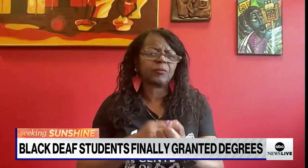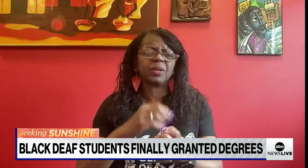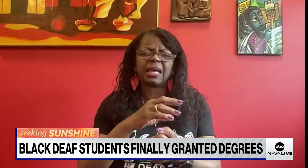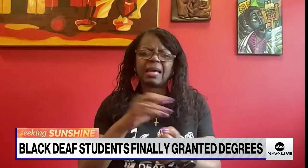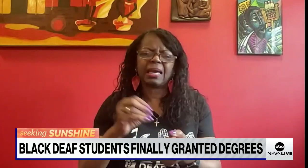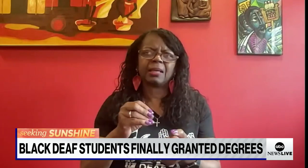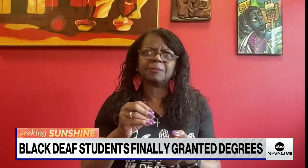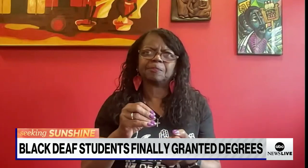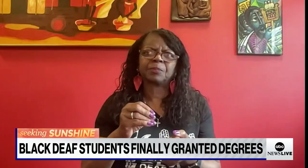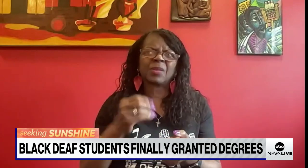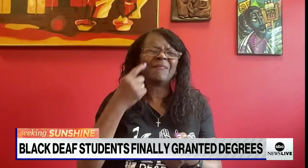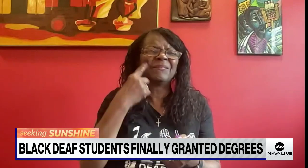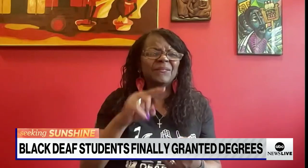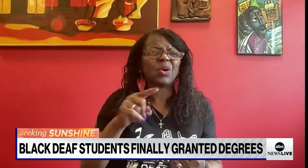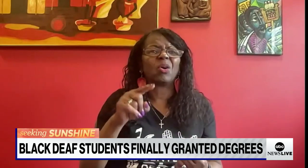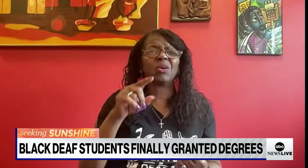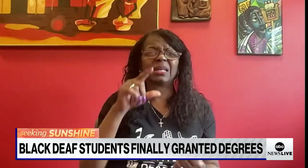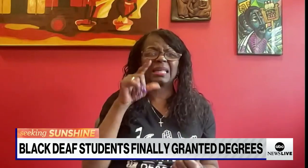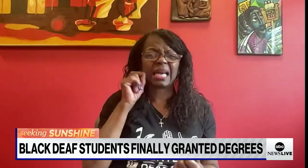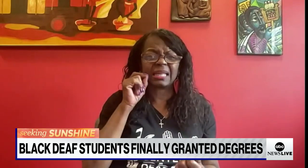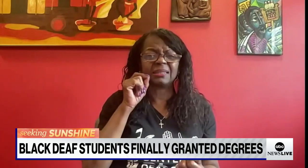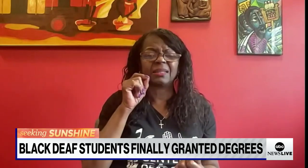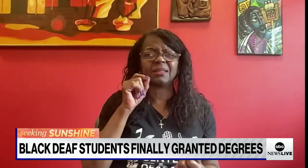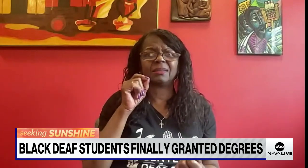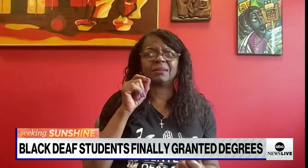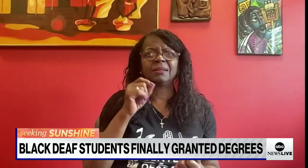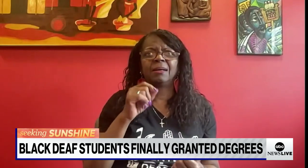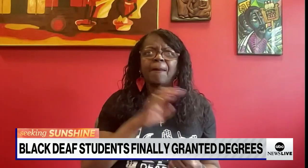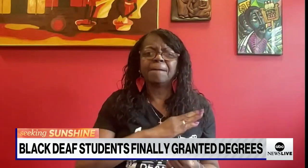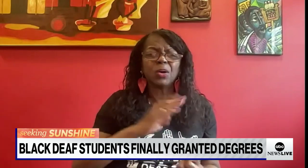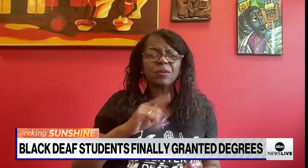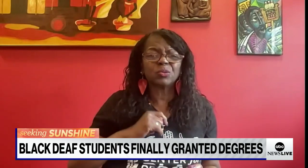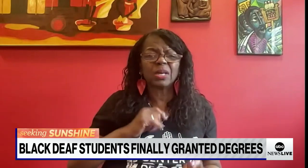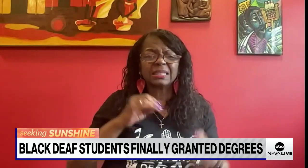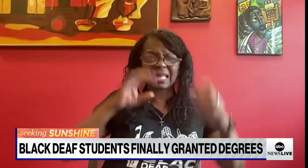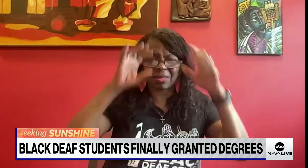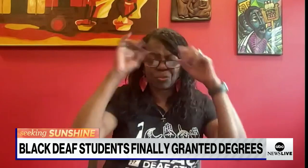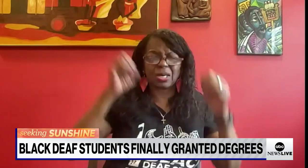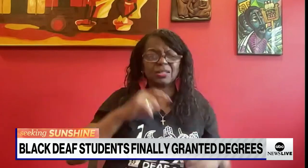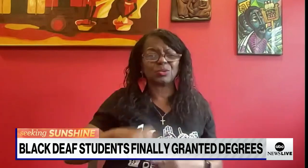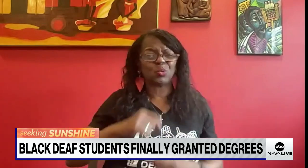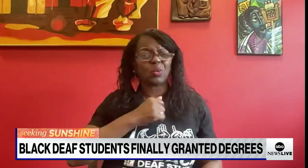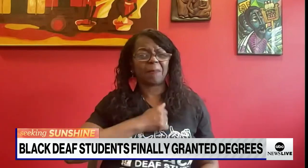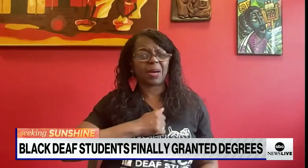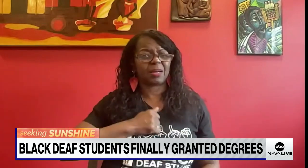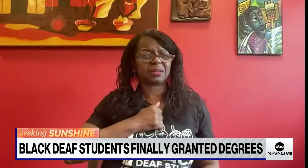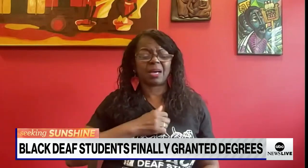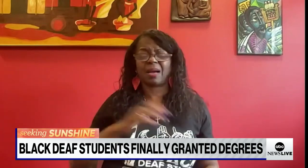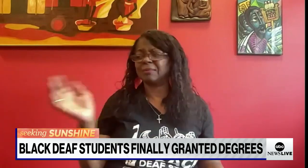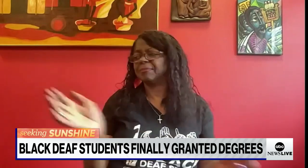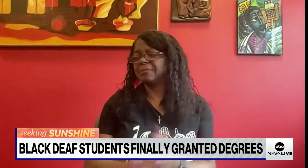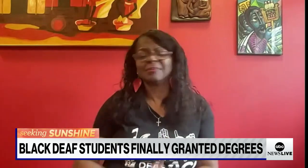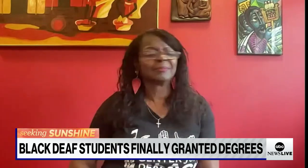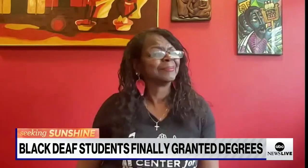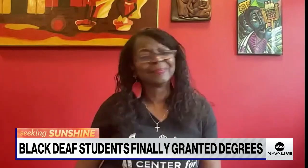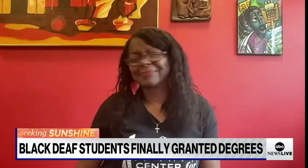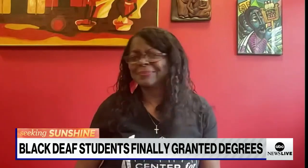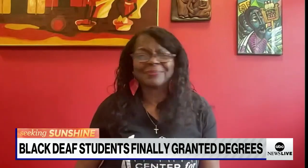to the Gallaudet University Board of Trustees for their support. It really is the result of the